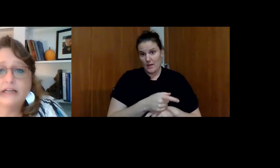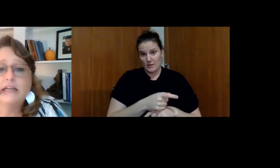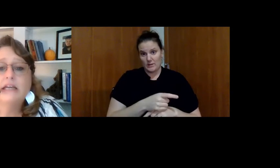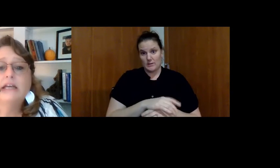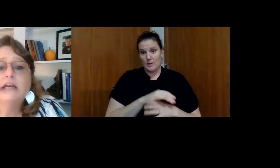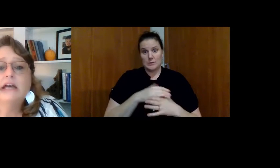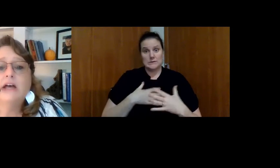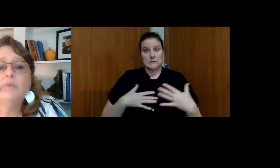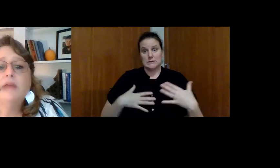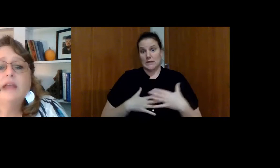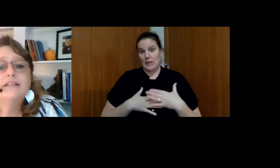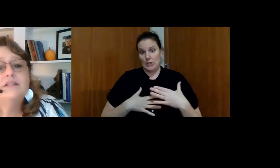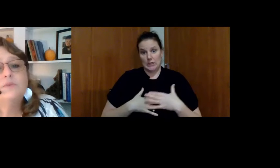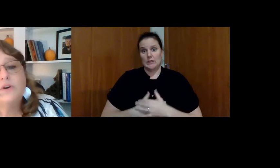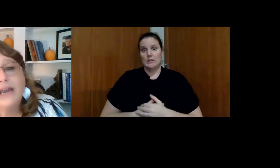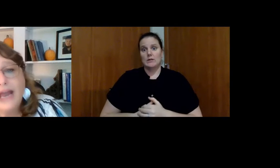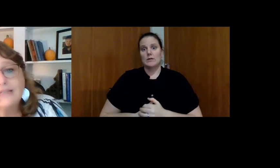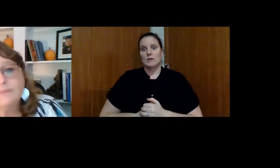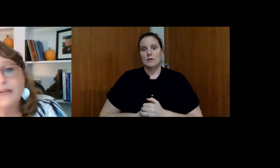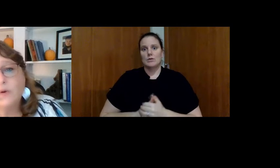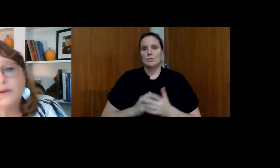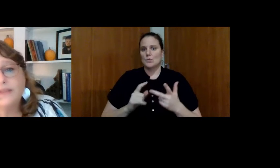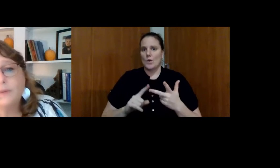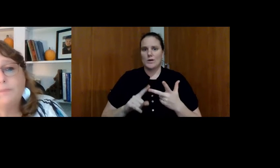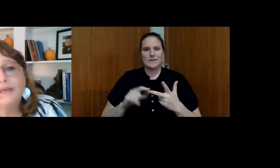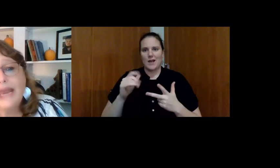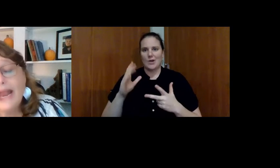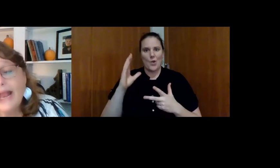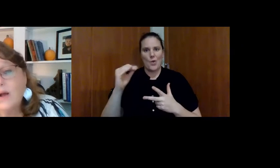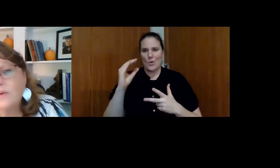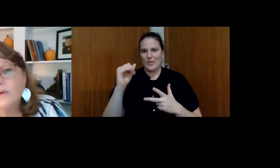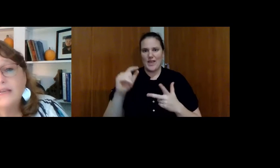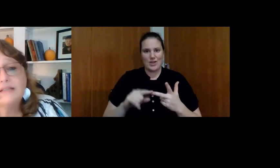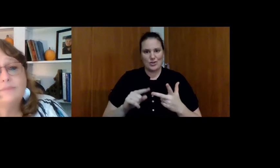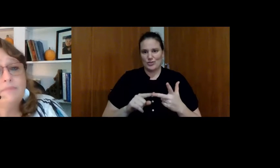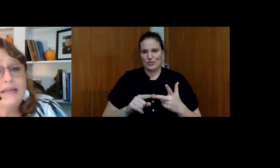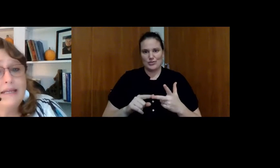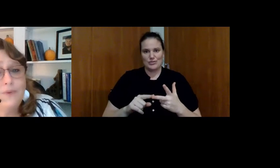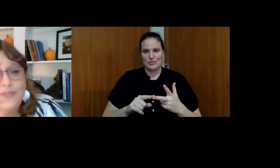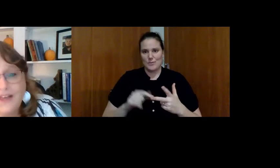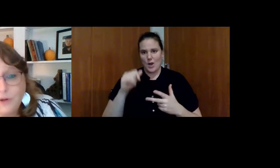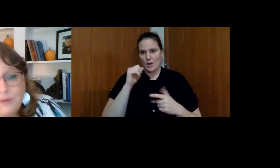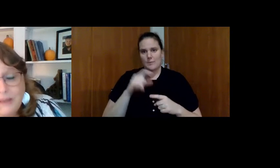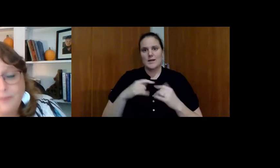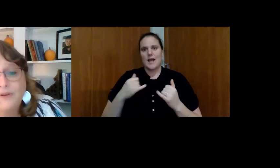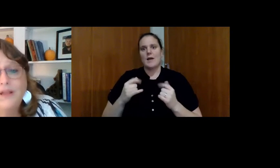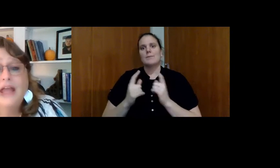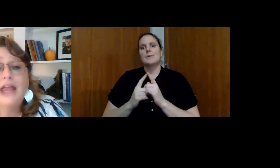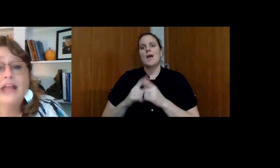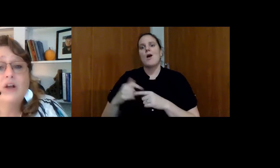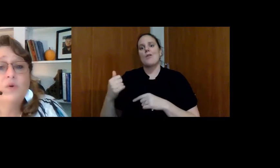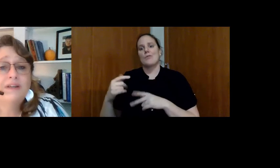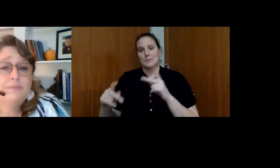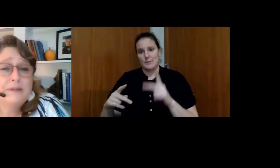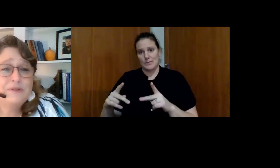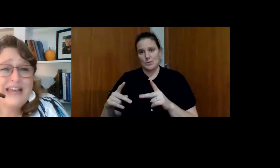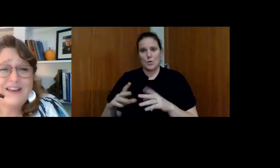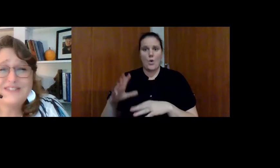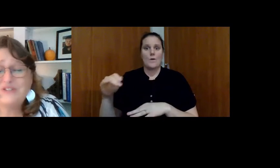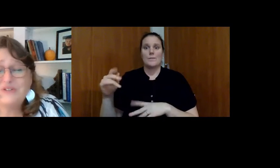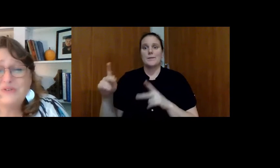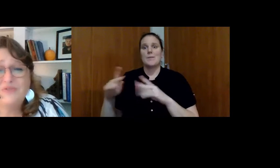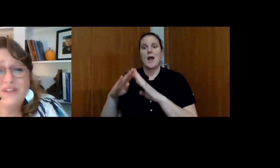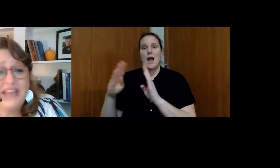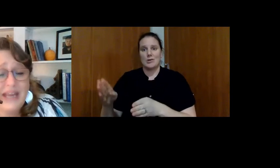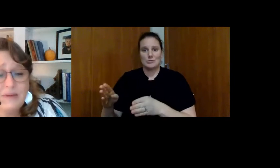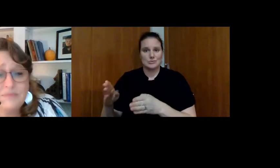terrifying. And so Rory hasn't been going there, but now he's meeting with other people and going to people's